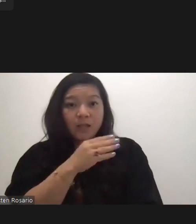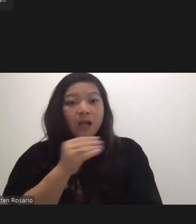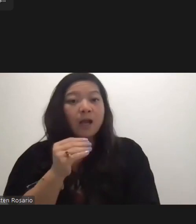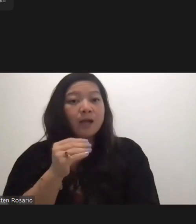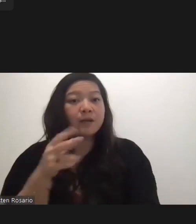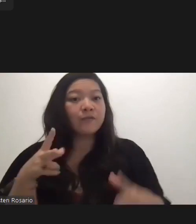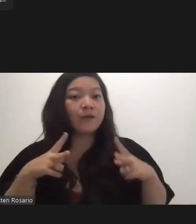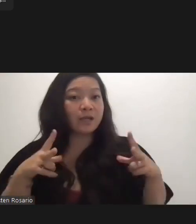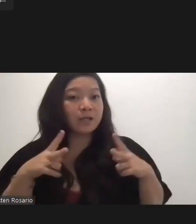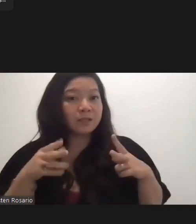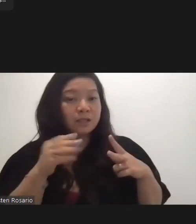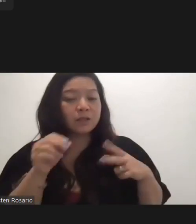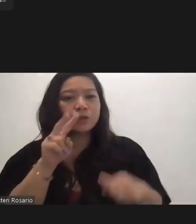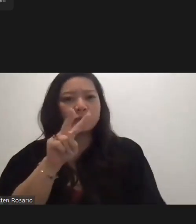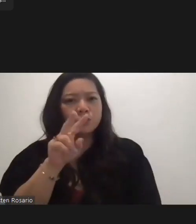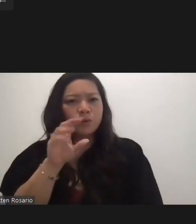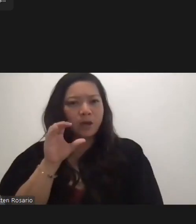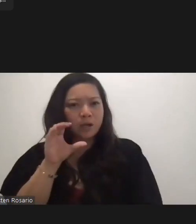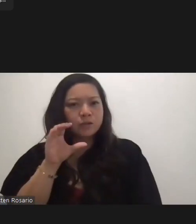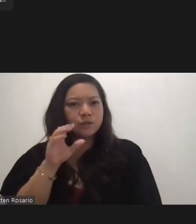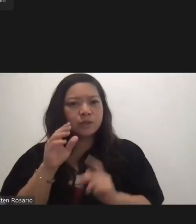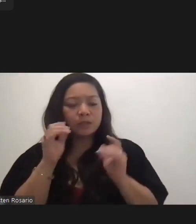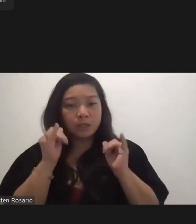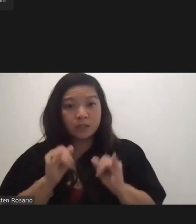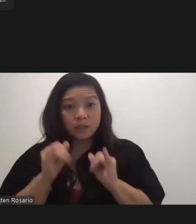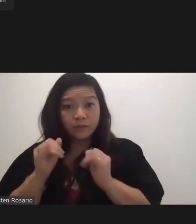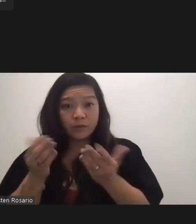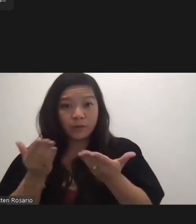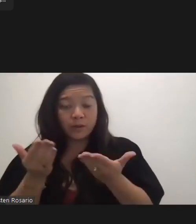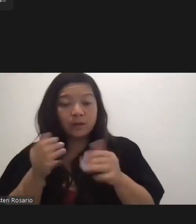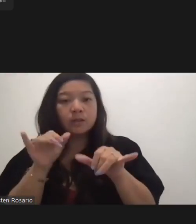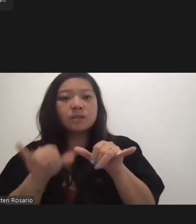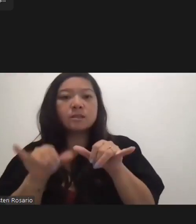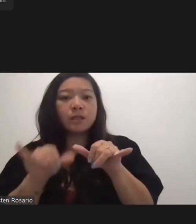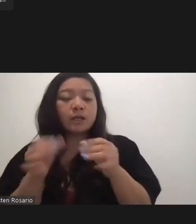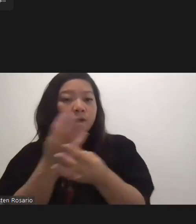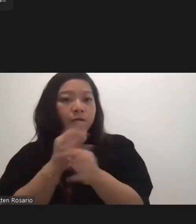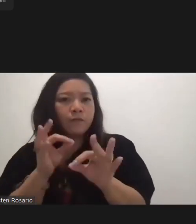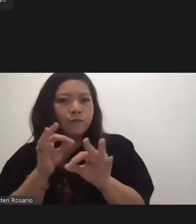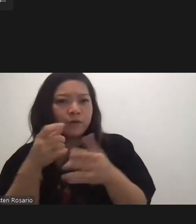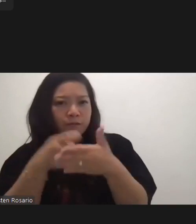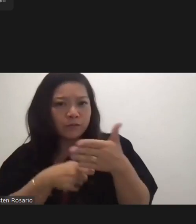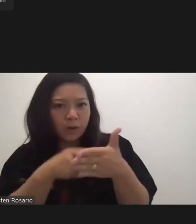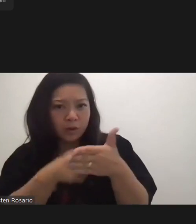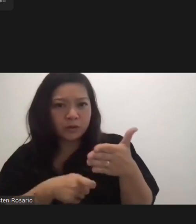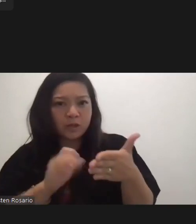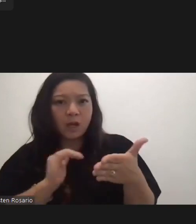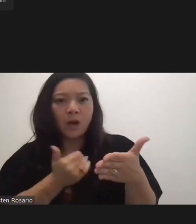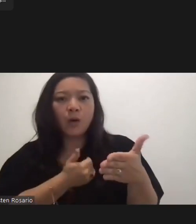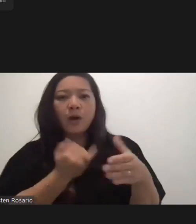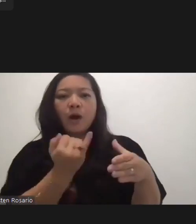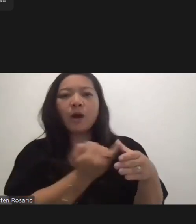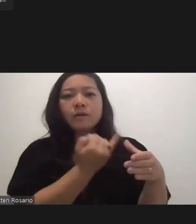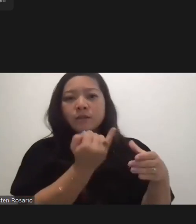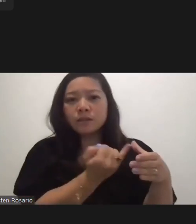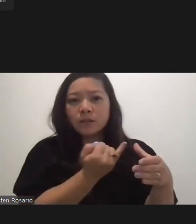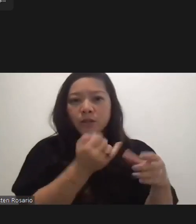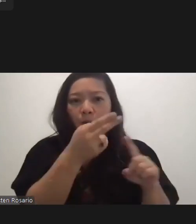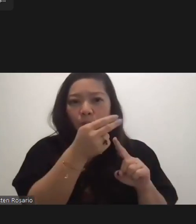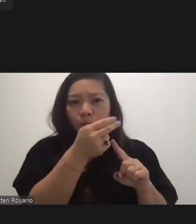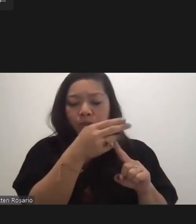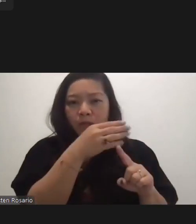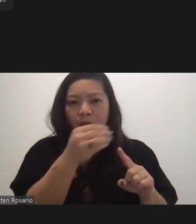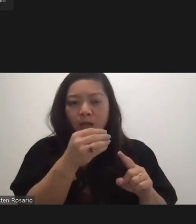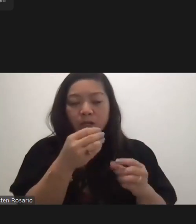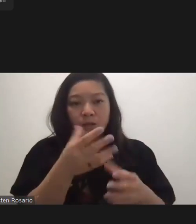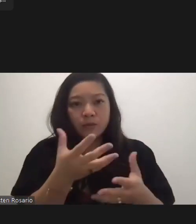the two individuals that have come to Guam stayed free of charge at our quarantine facility and then received their